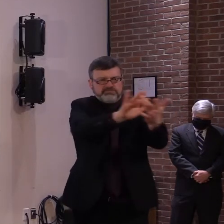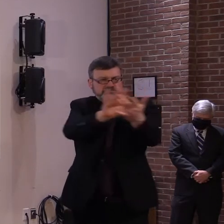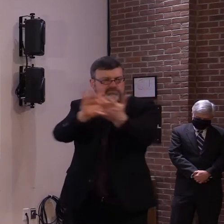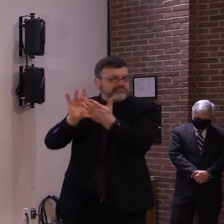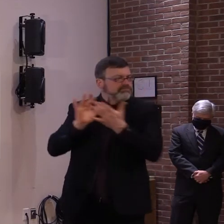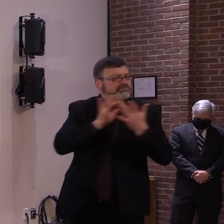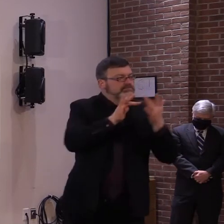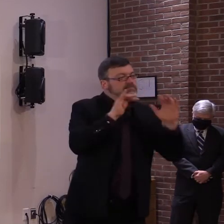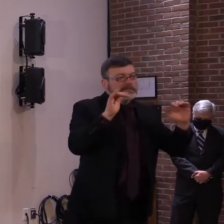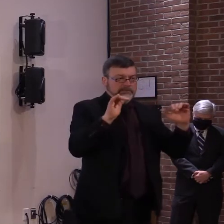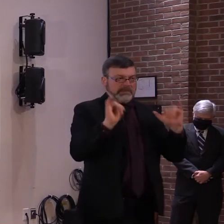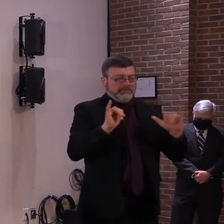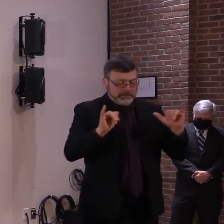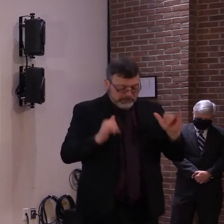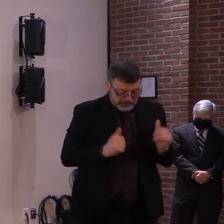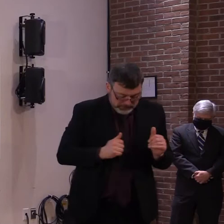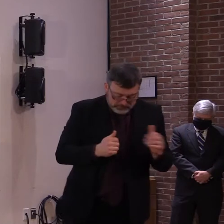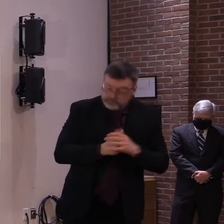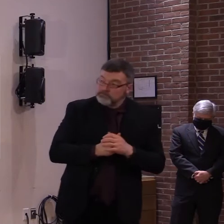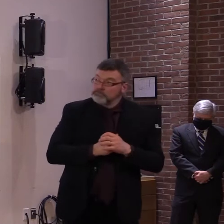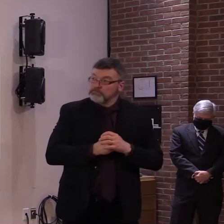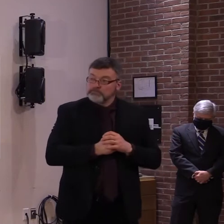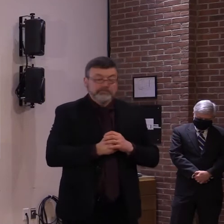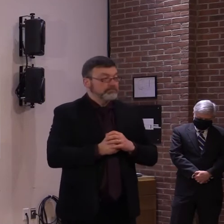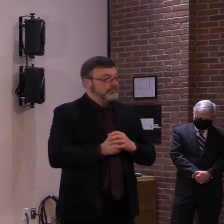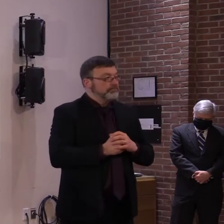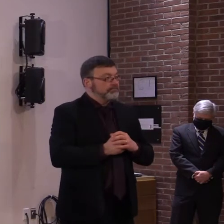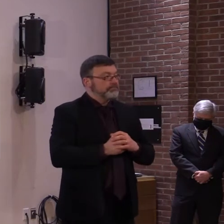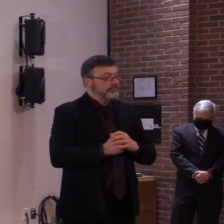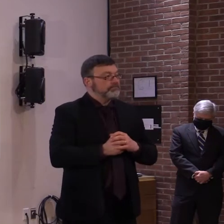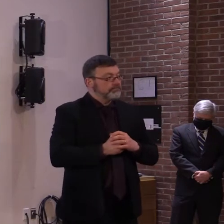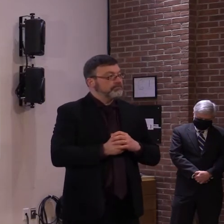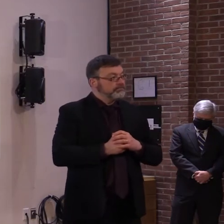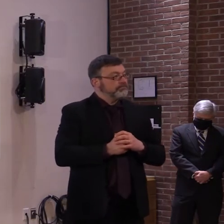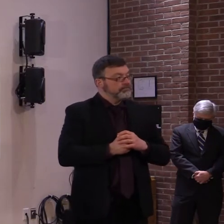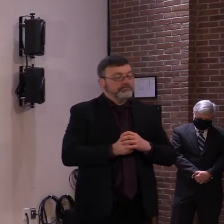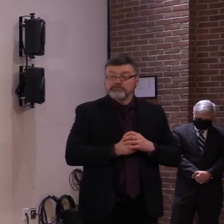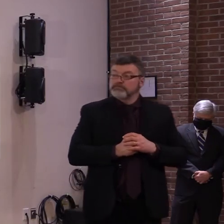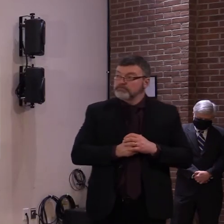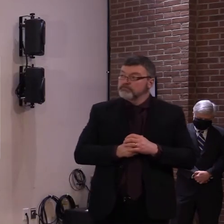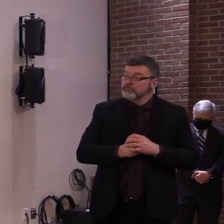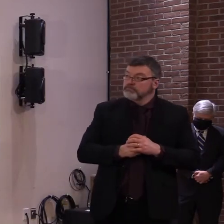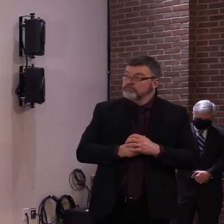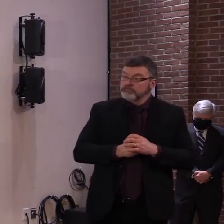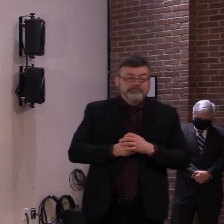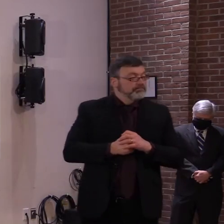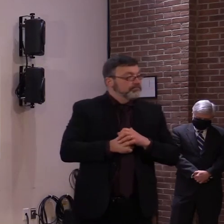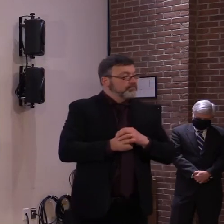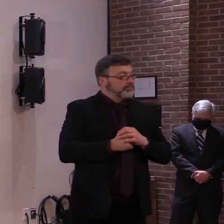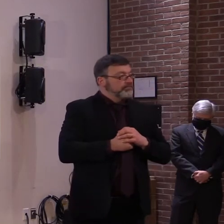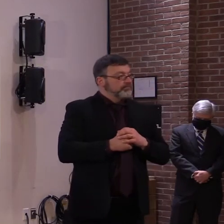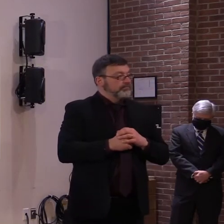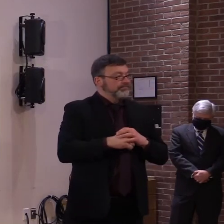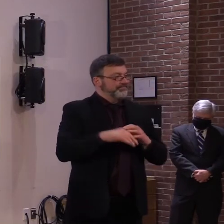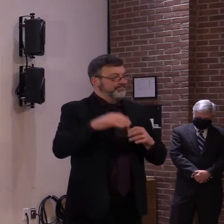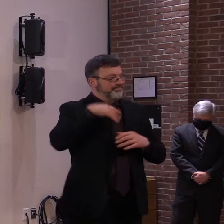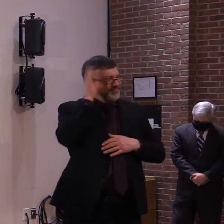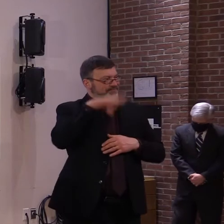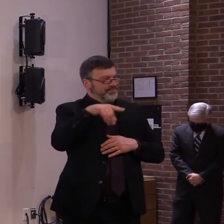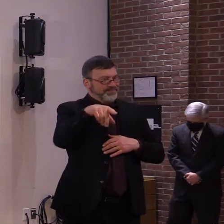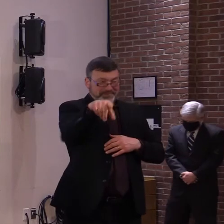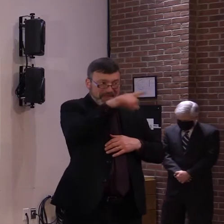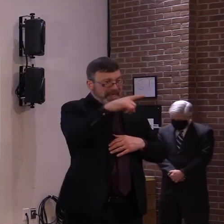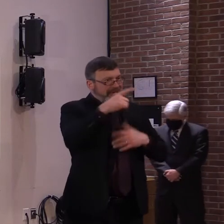particular faith community and in all our communities with empathy and concern, knowing that this